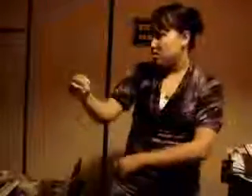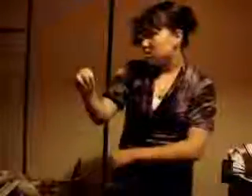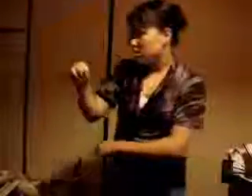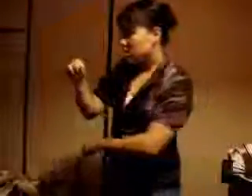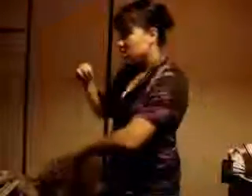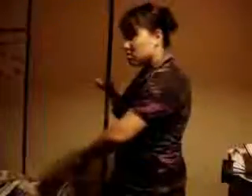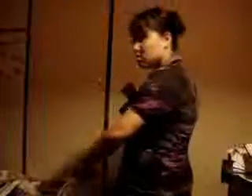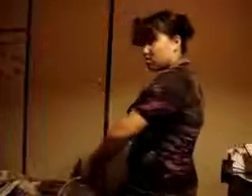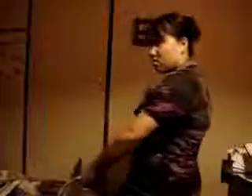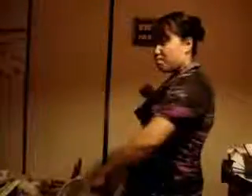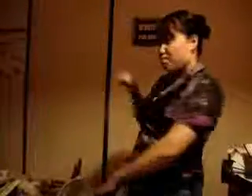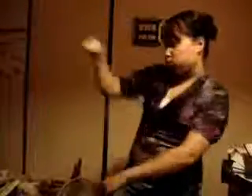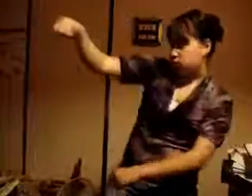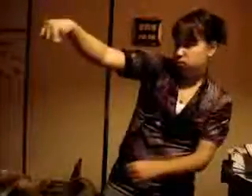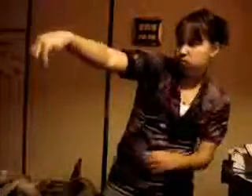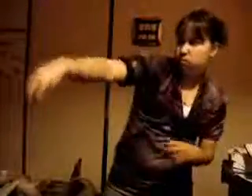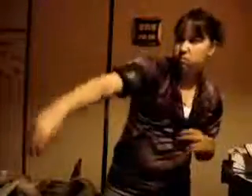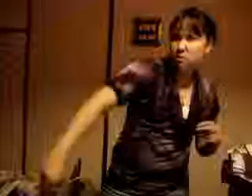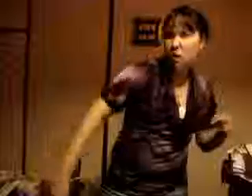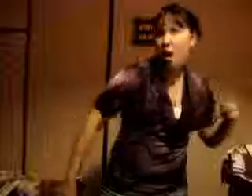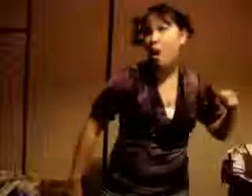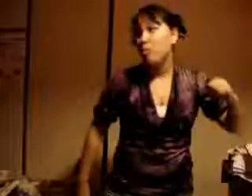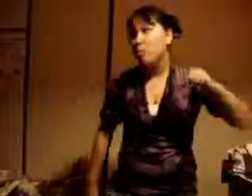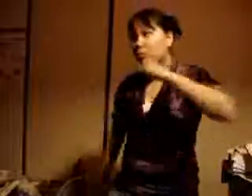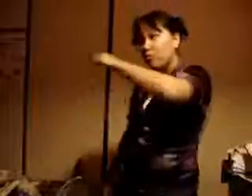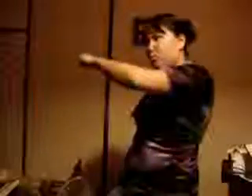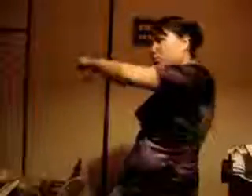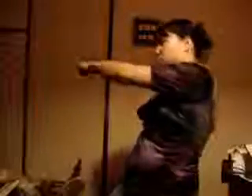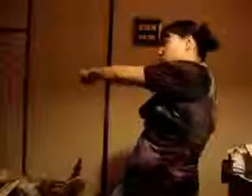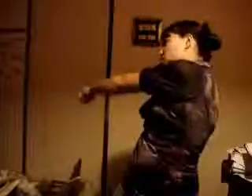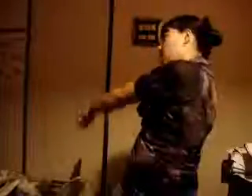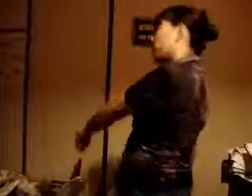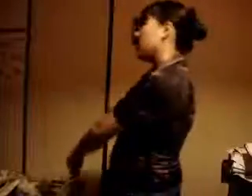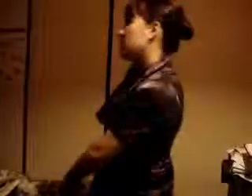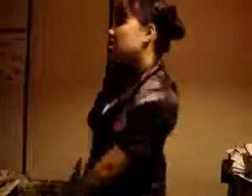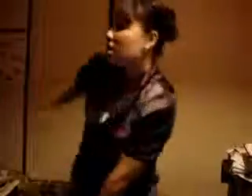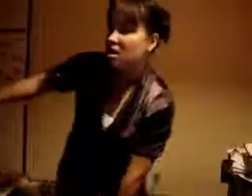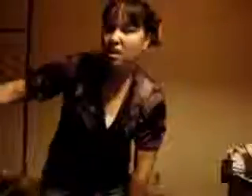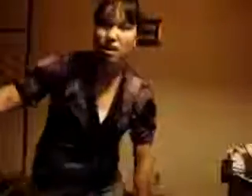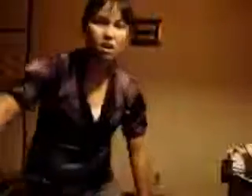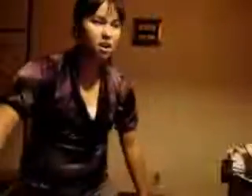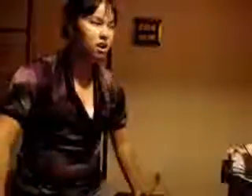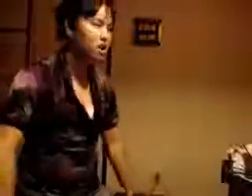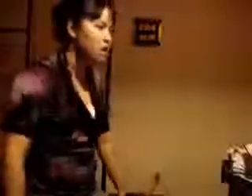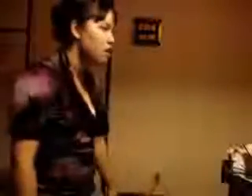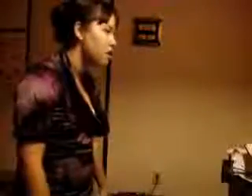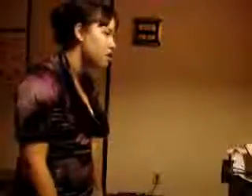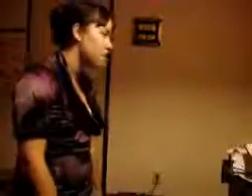be? But if I don't know where I am